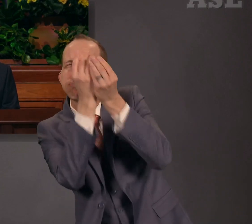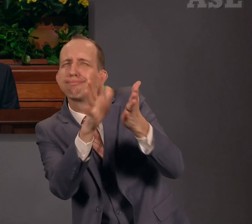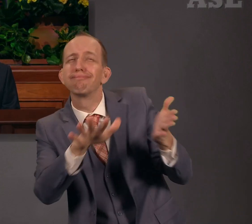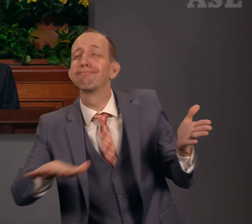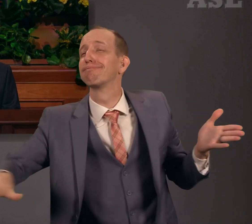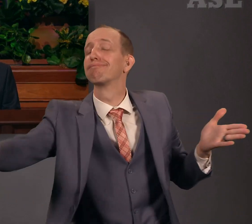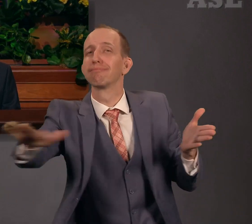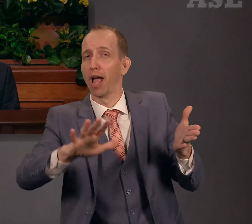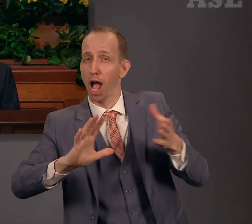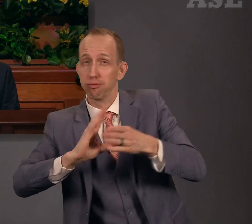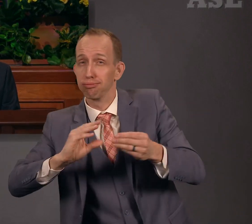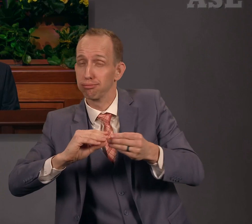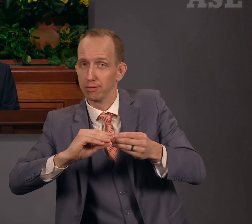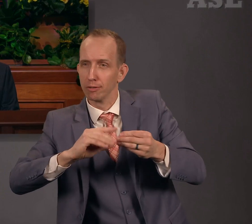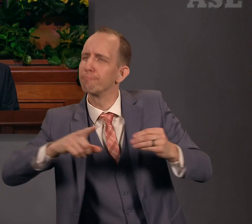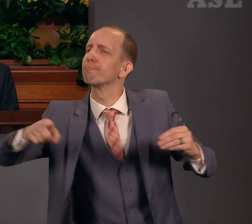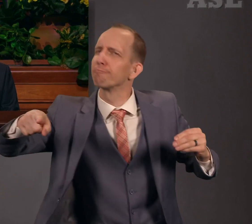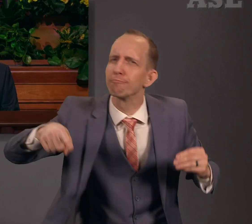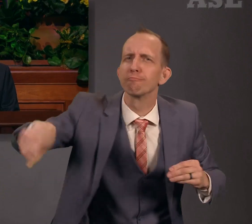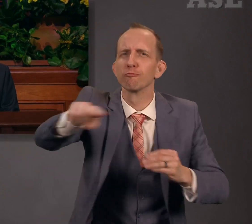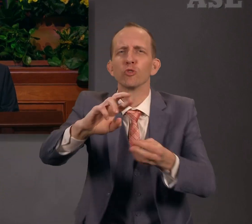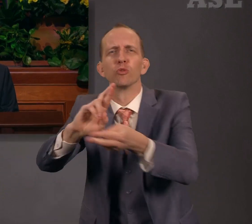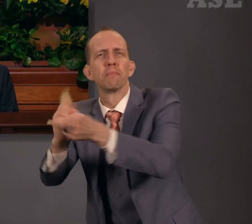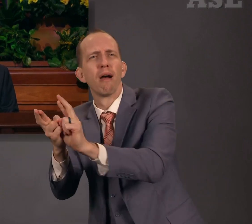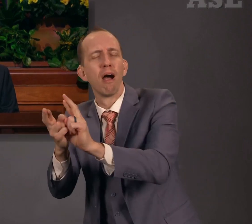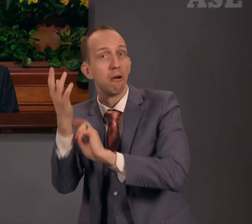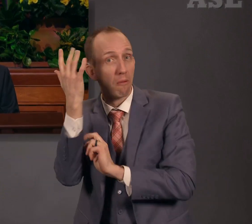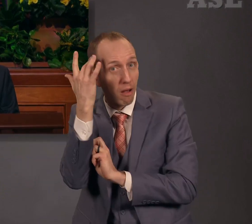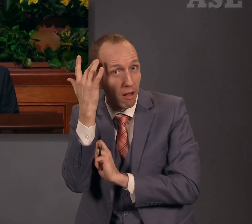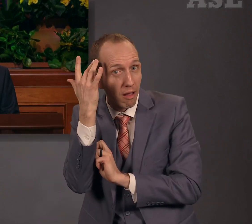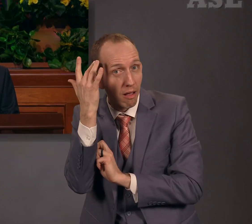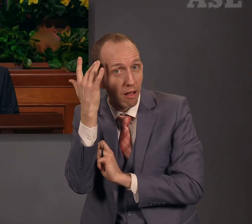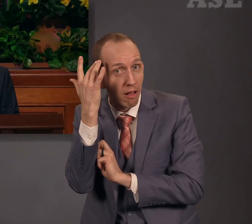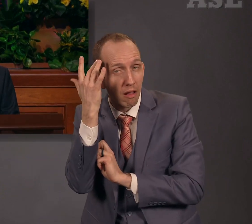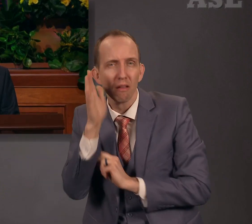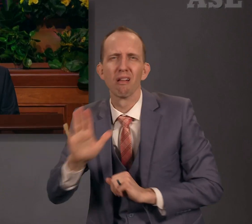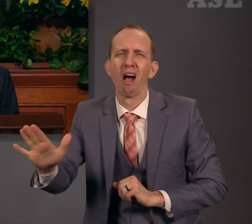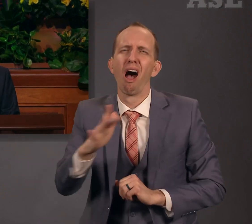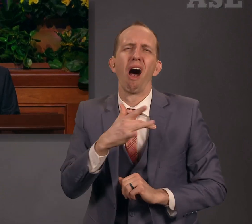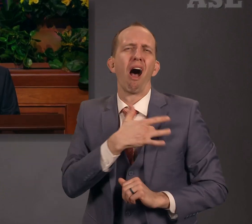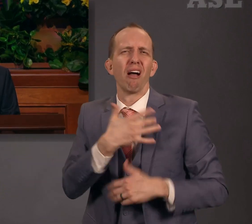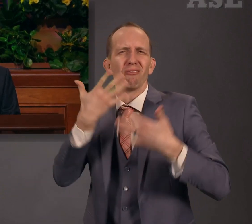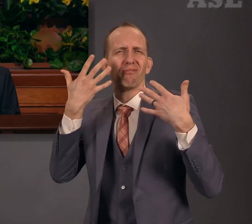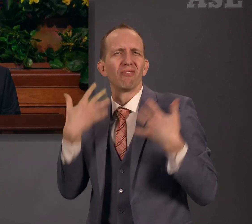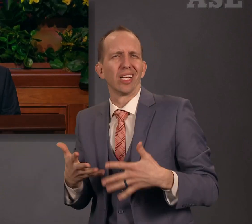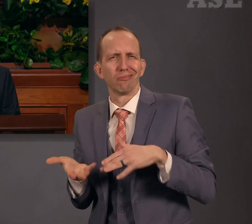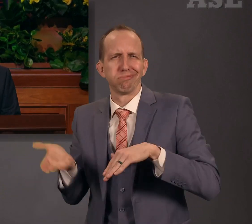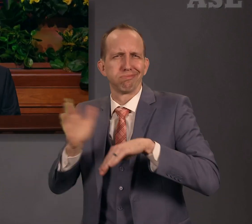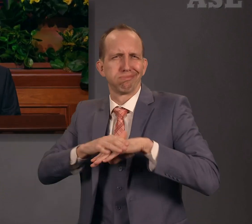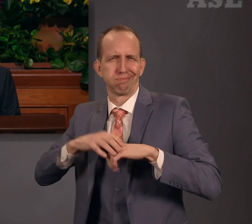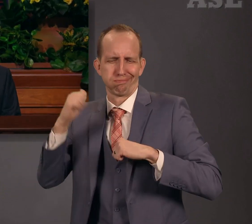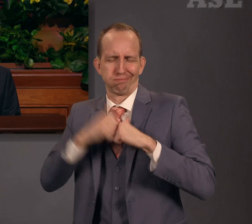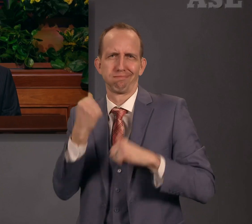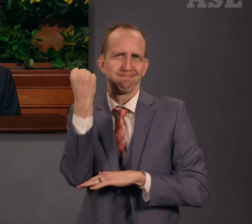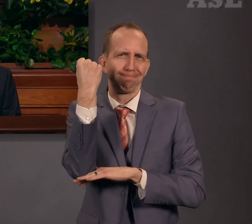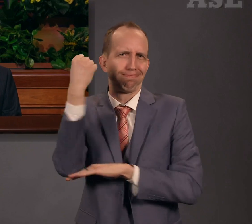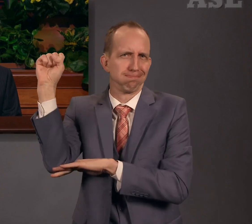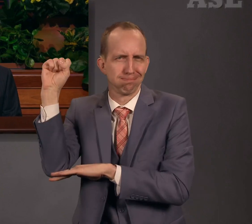and say unto them, Repent, for their hearts have waxed hard, and their ears are dull of